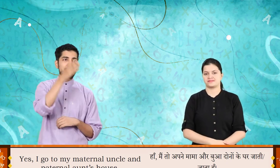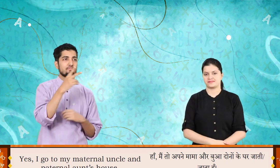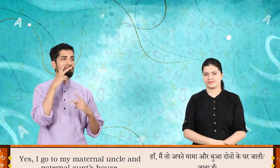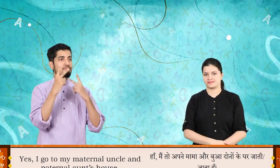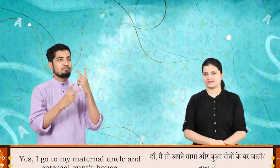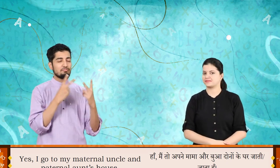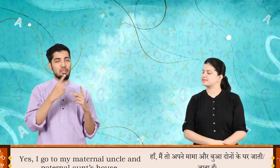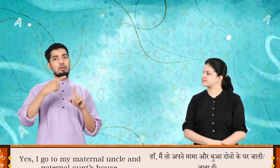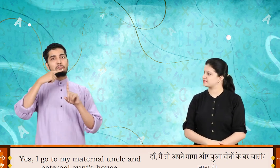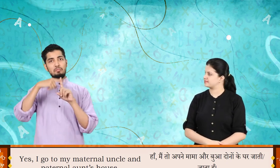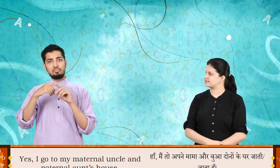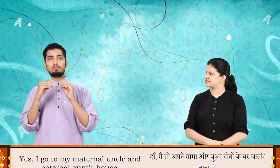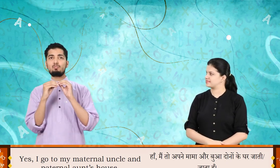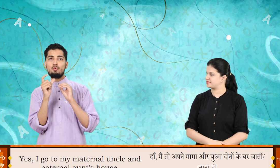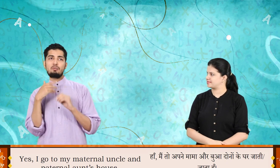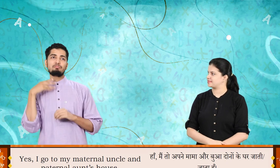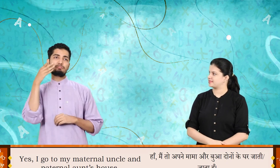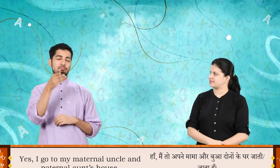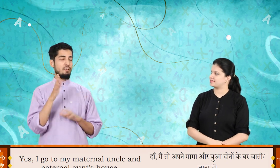and paternal aunt's house.